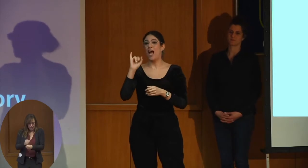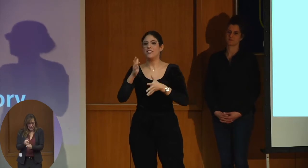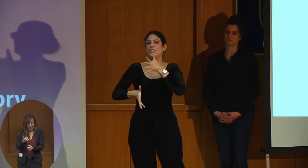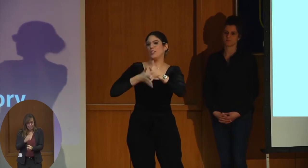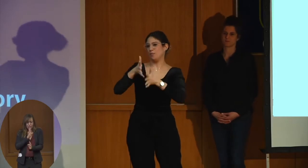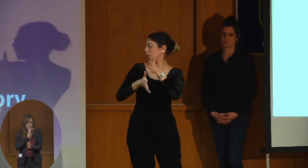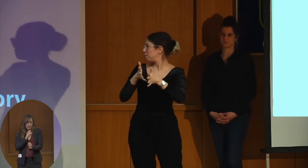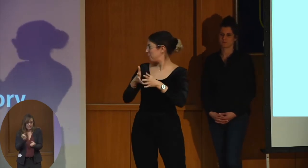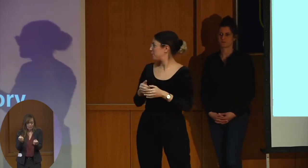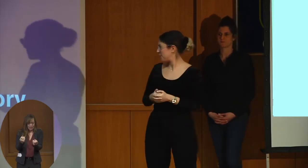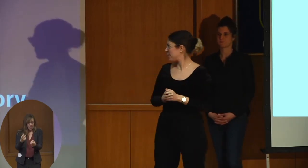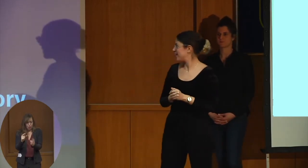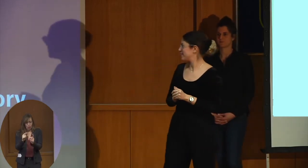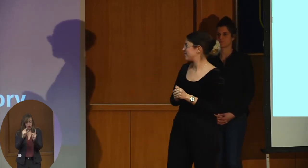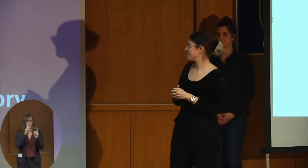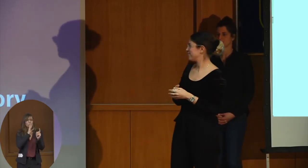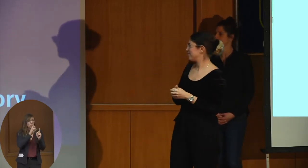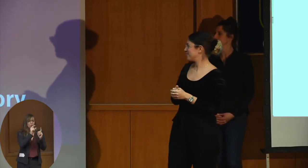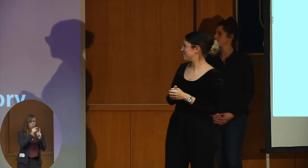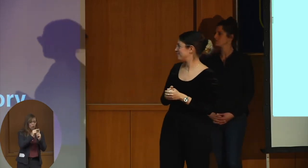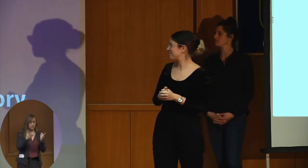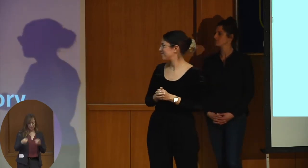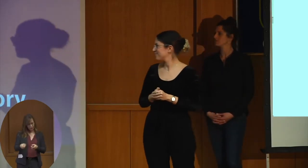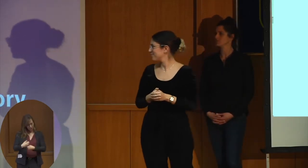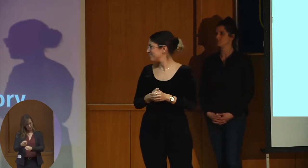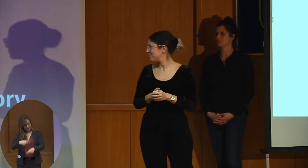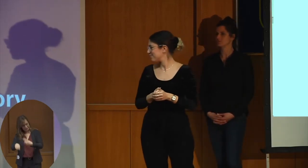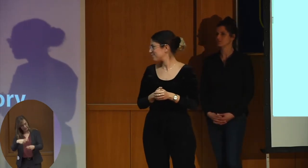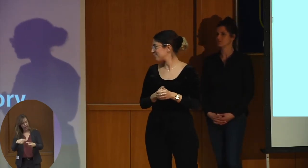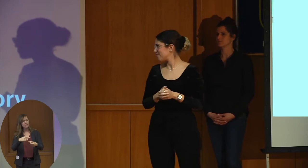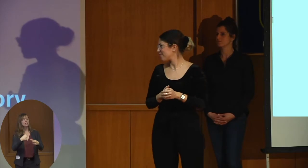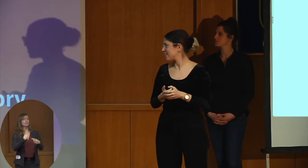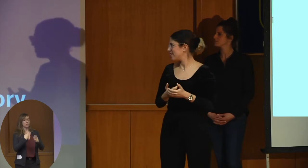produce the signs. So, we've adapted this inventory to sign language.